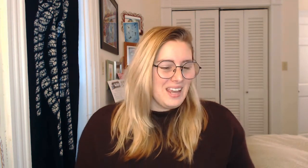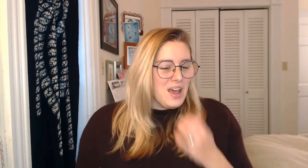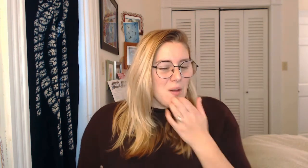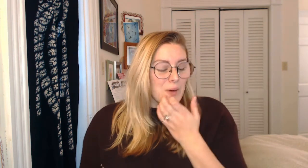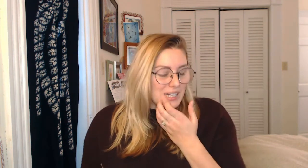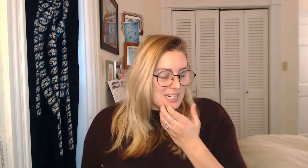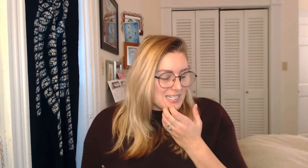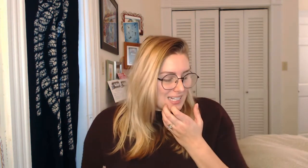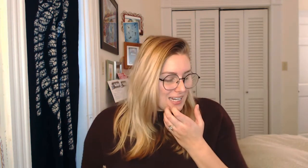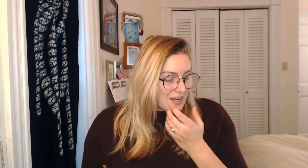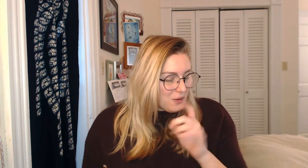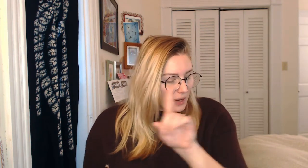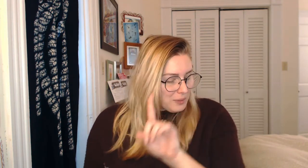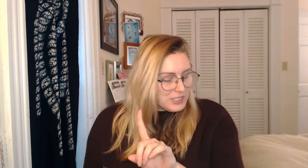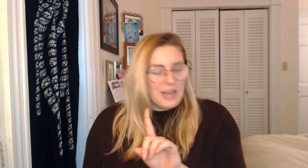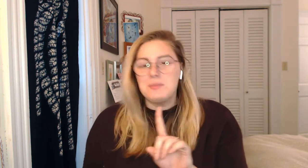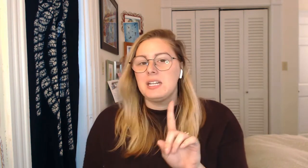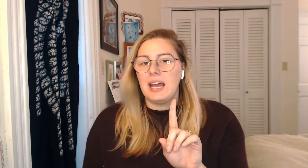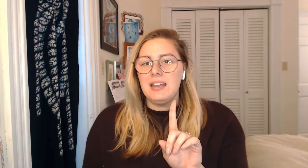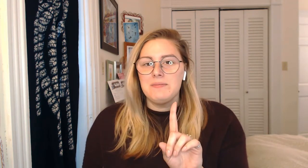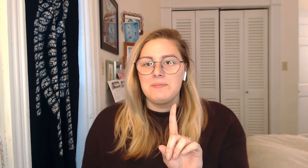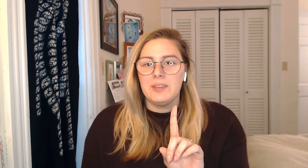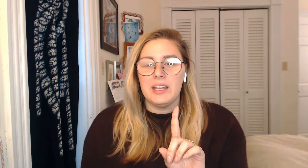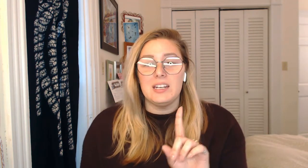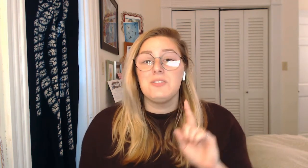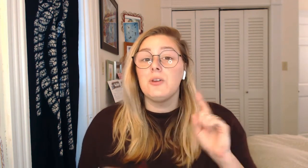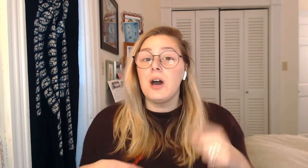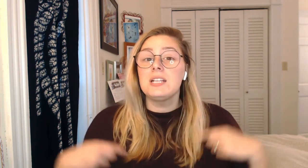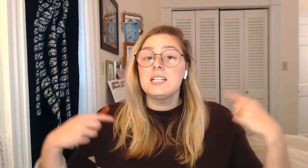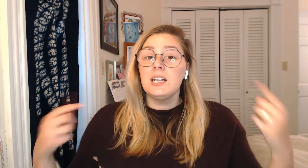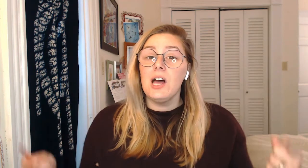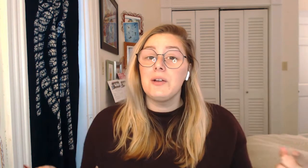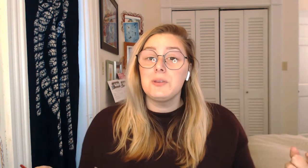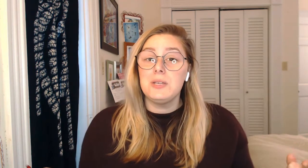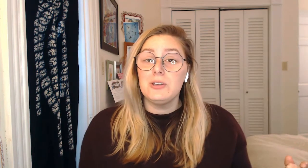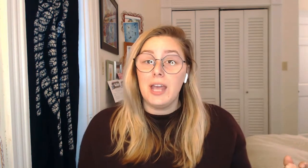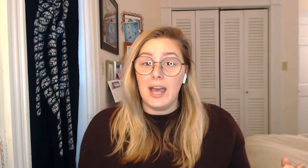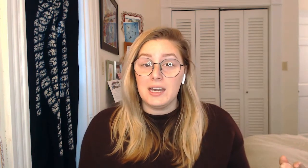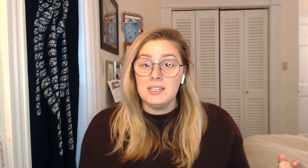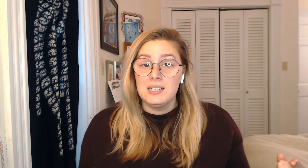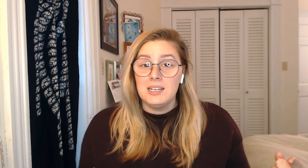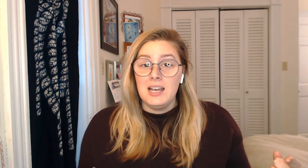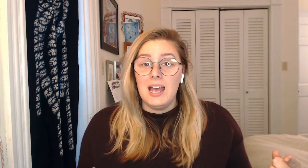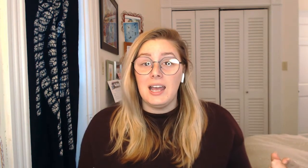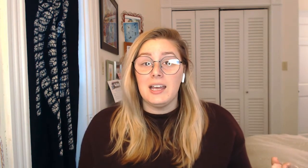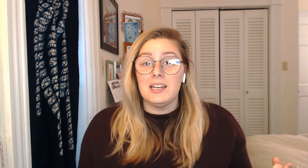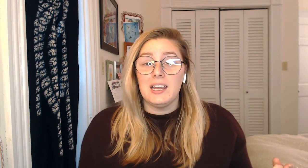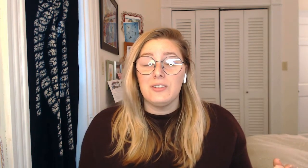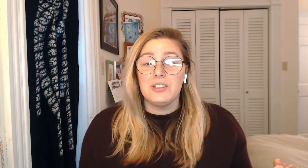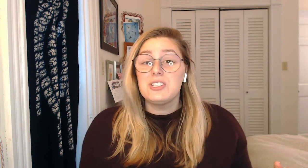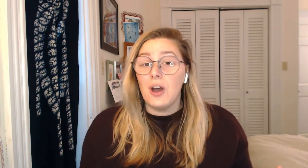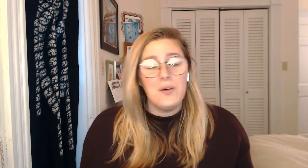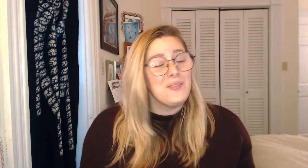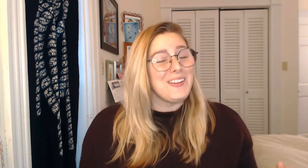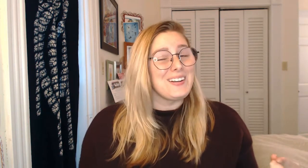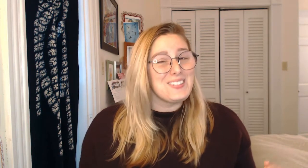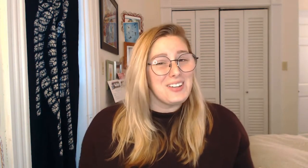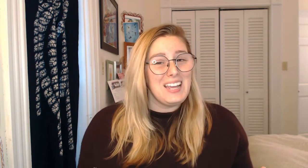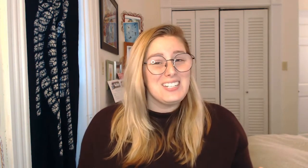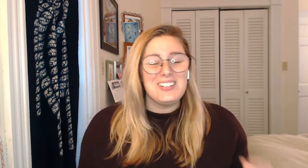We're going to sing it one more time today. And if you want to sing along with me, you can. And if you don't, that is okay, too. You